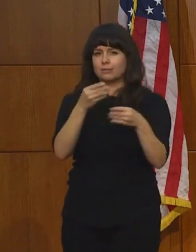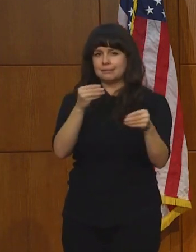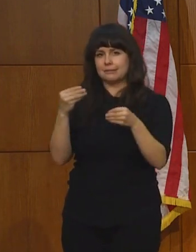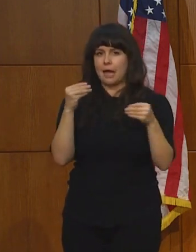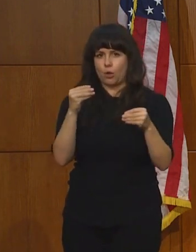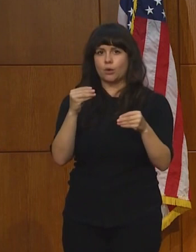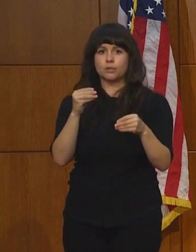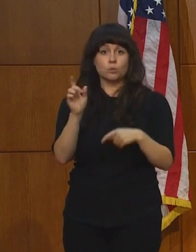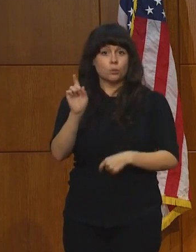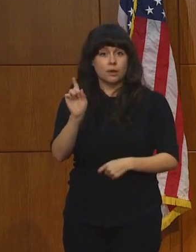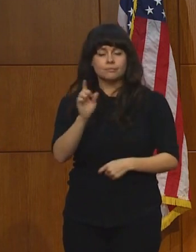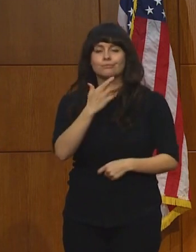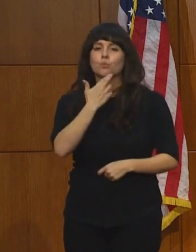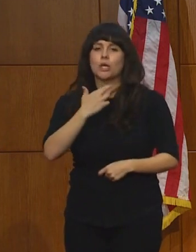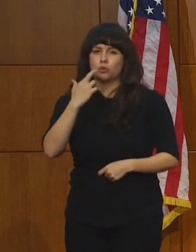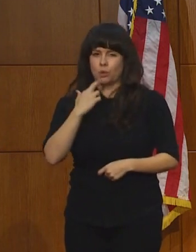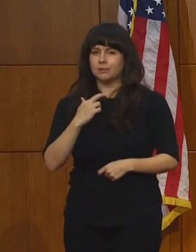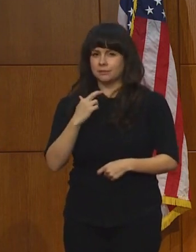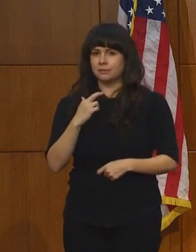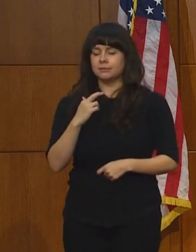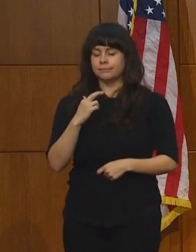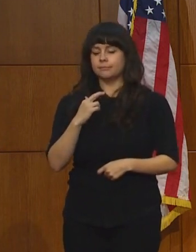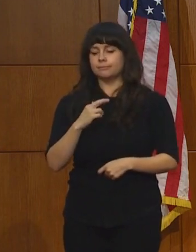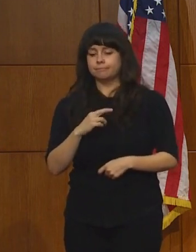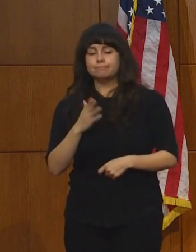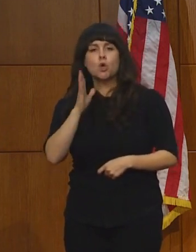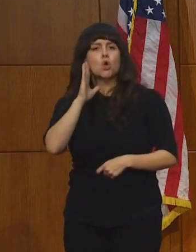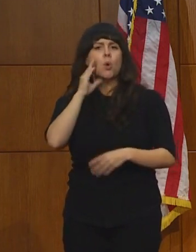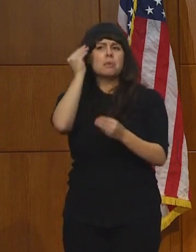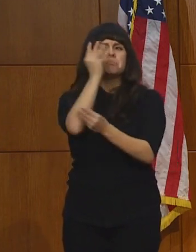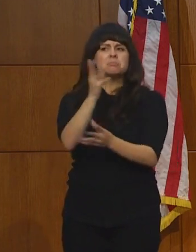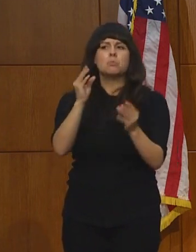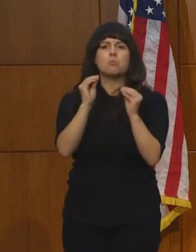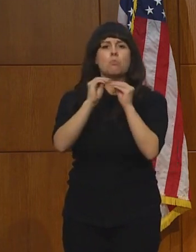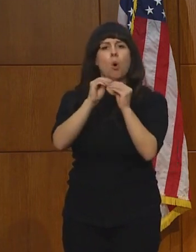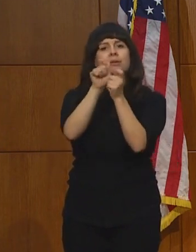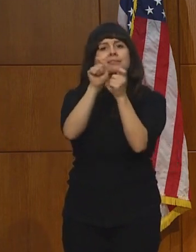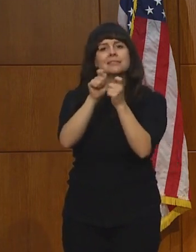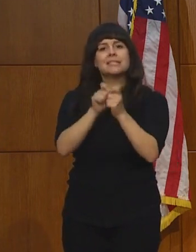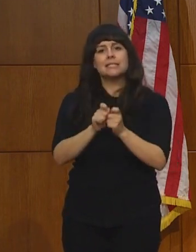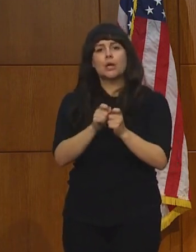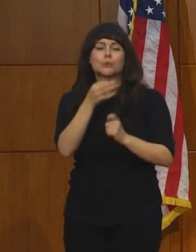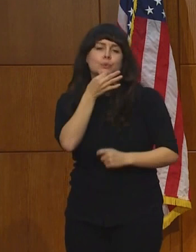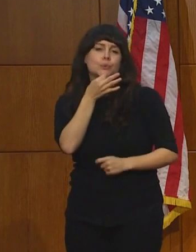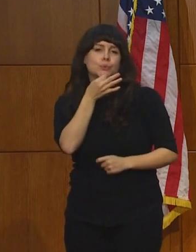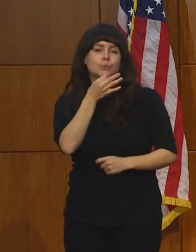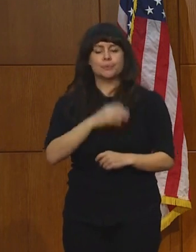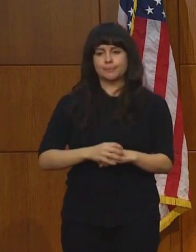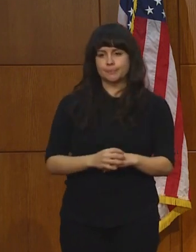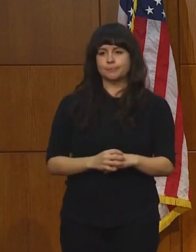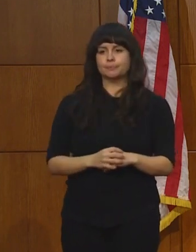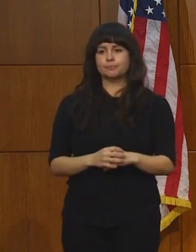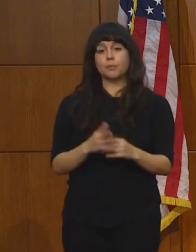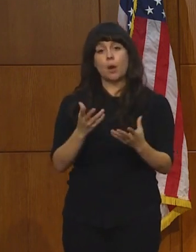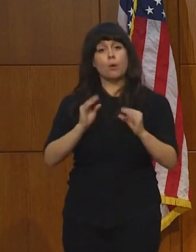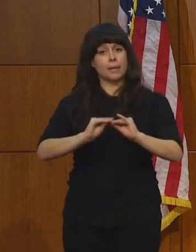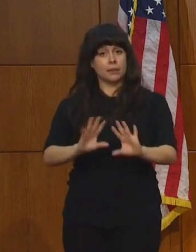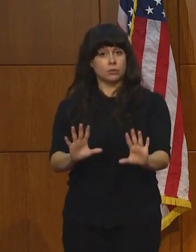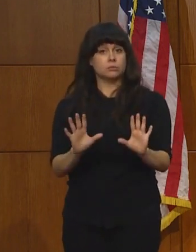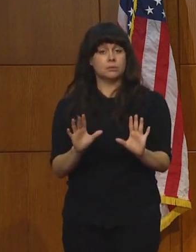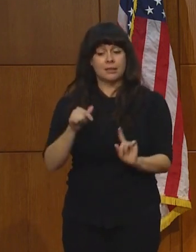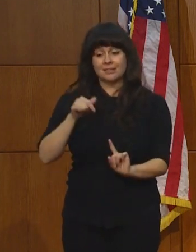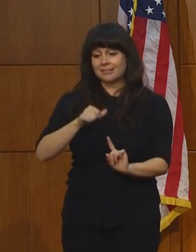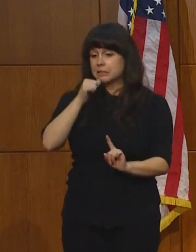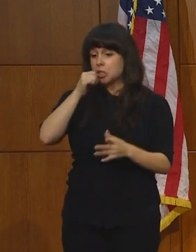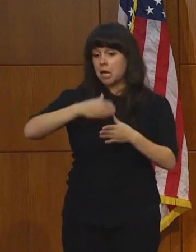at restaurants. We'll announce more details on that soon. I want to be clear. This is not